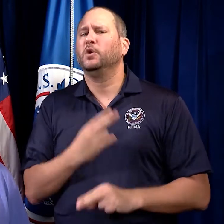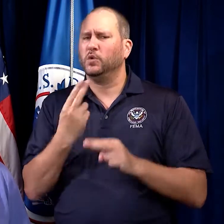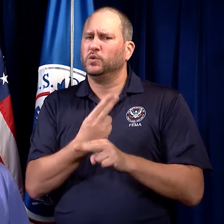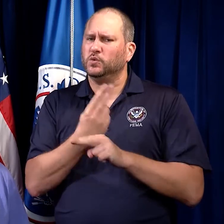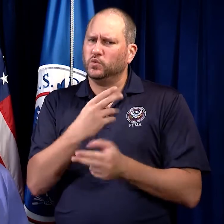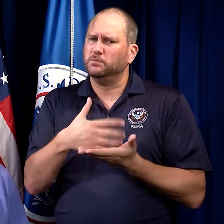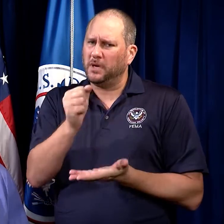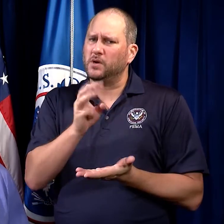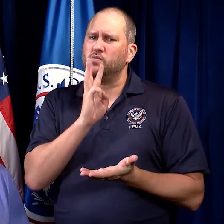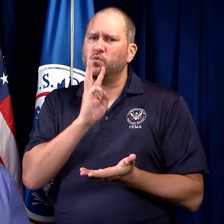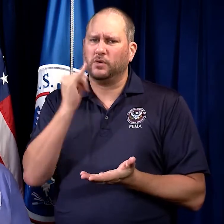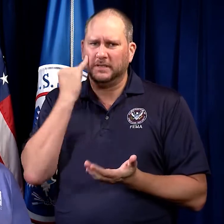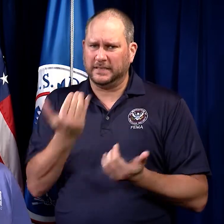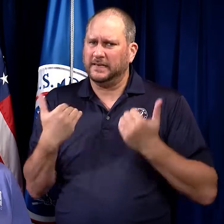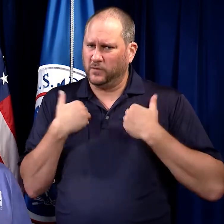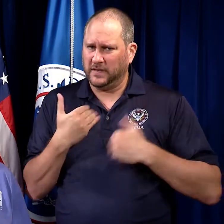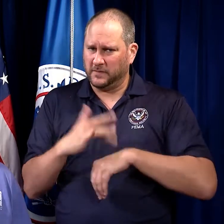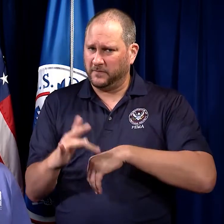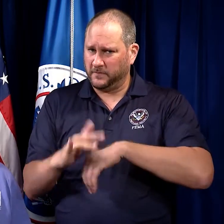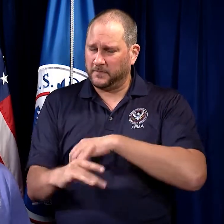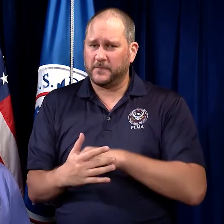Use bottled water if you have some available.